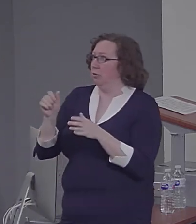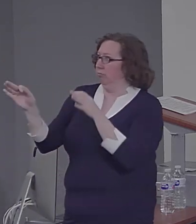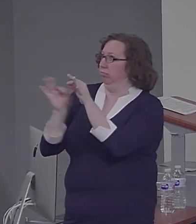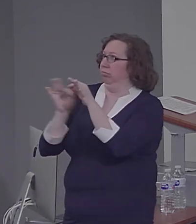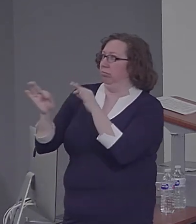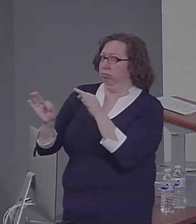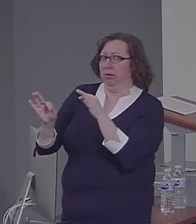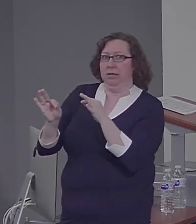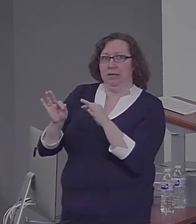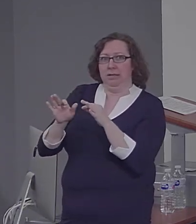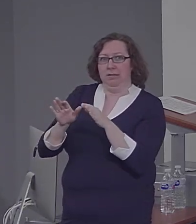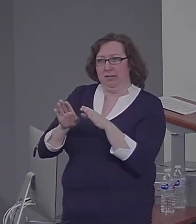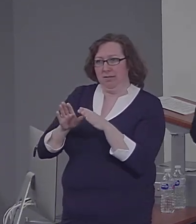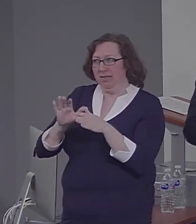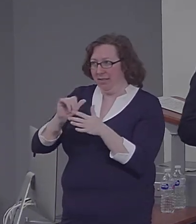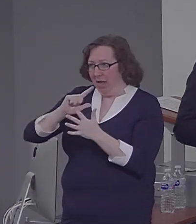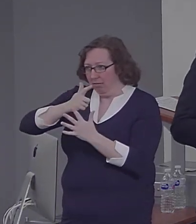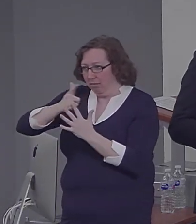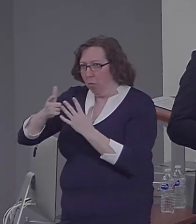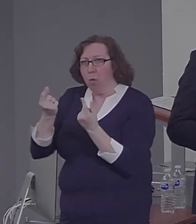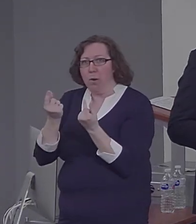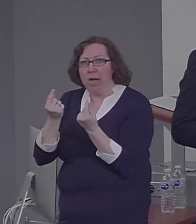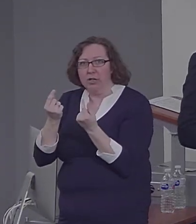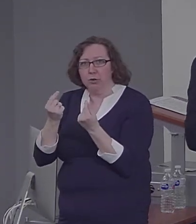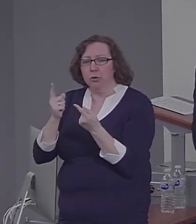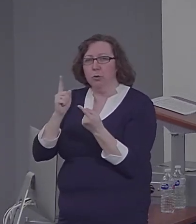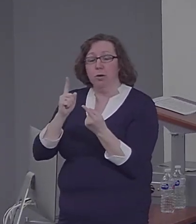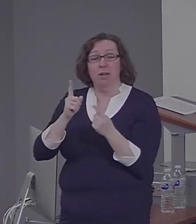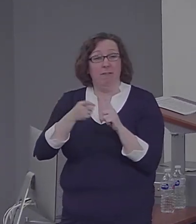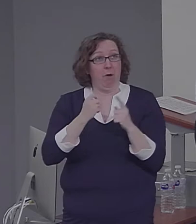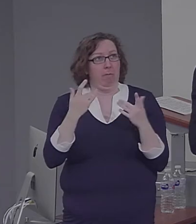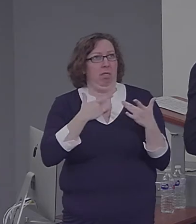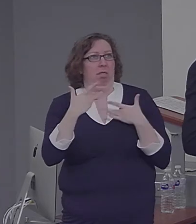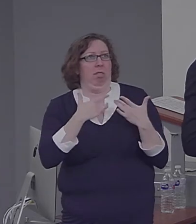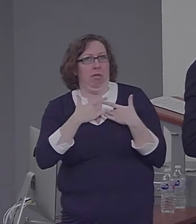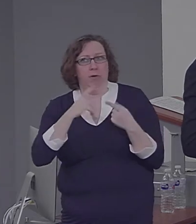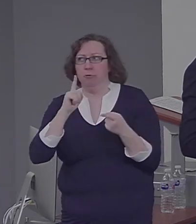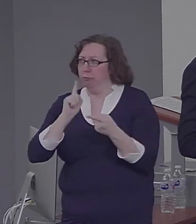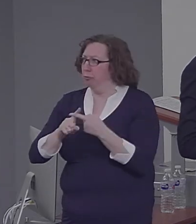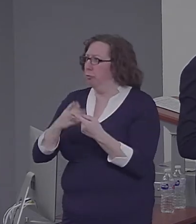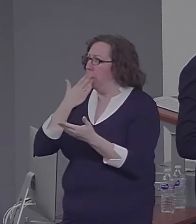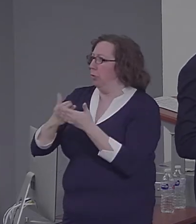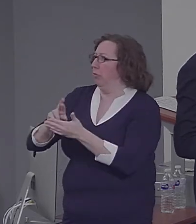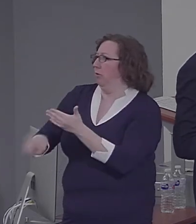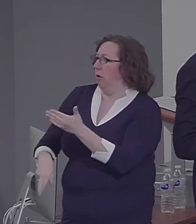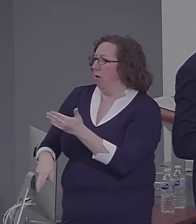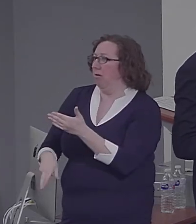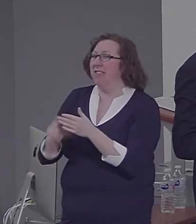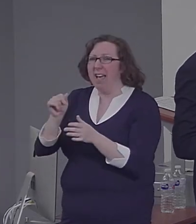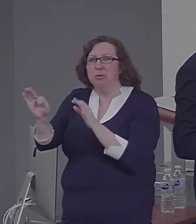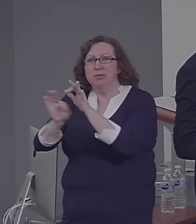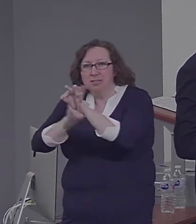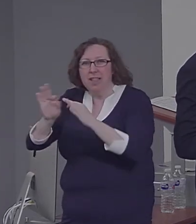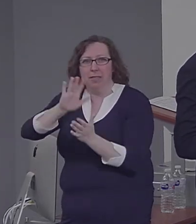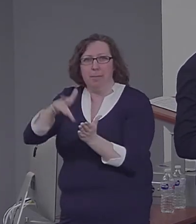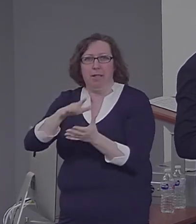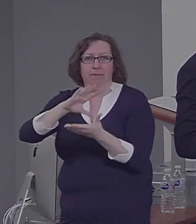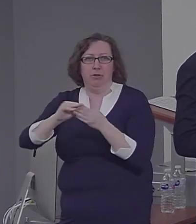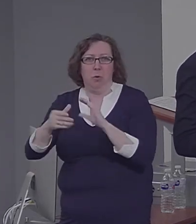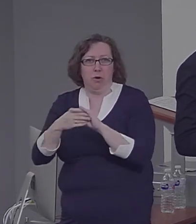get from this bad beginning of worrying to this good finish of getting an A? And you have five minutes to generate steps to reach a